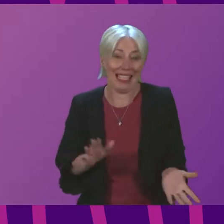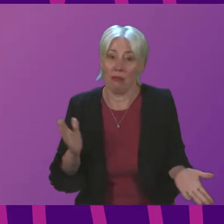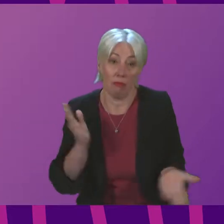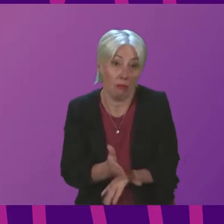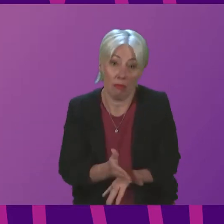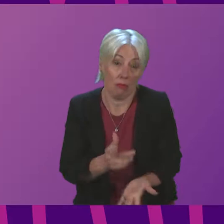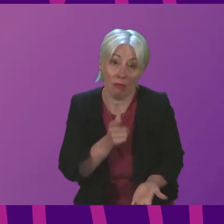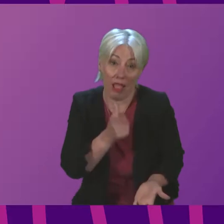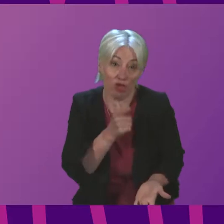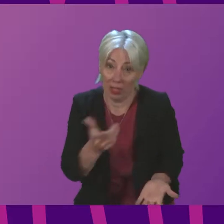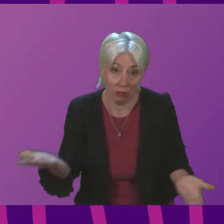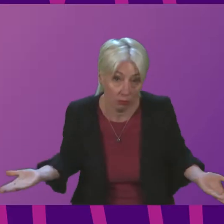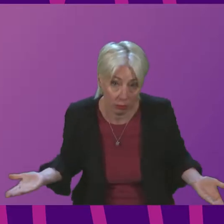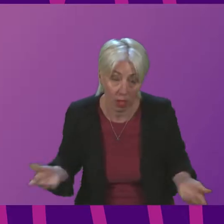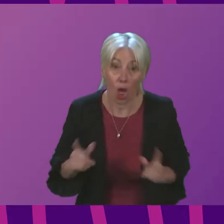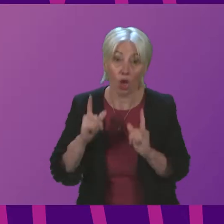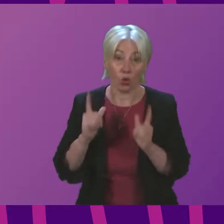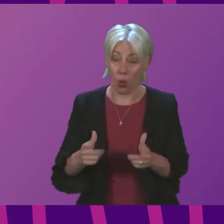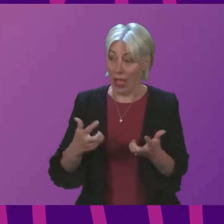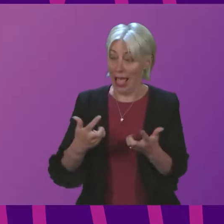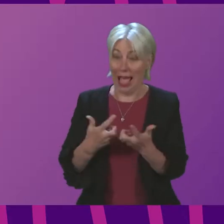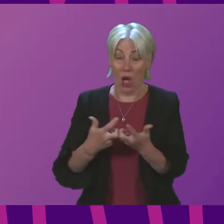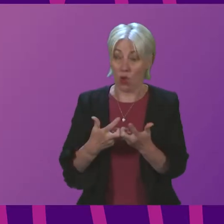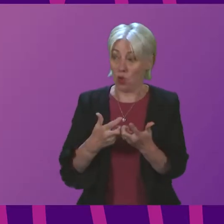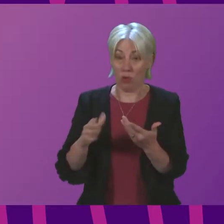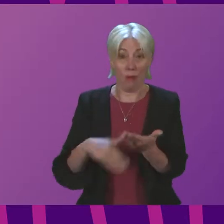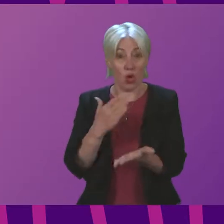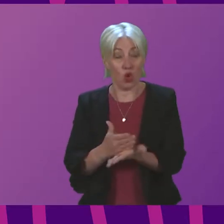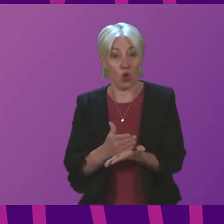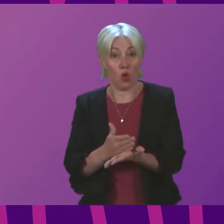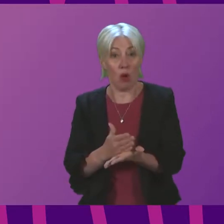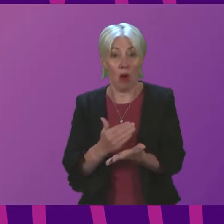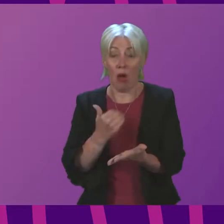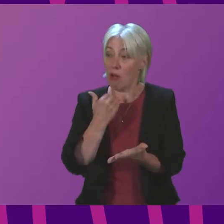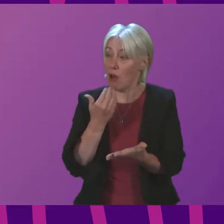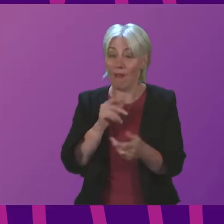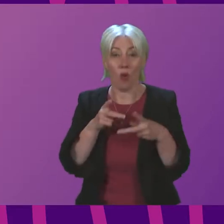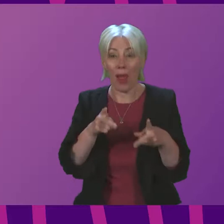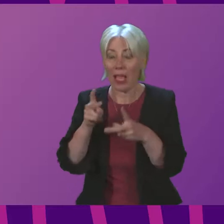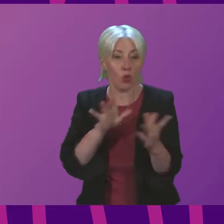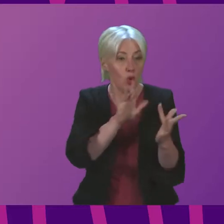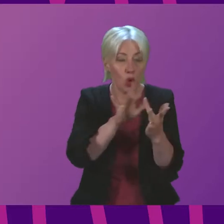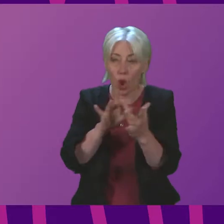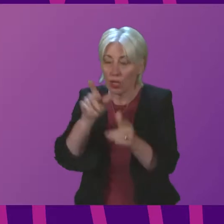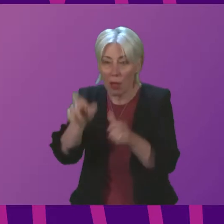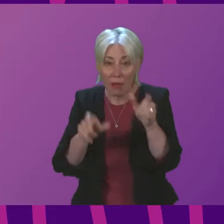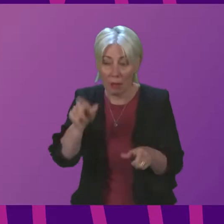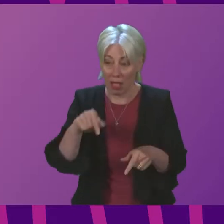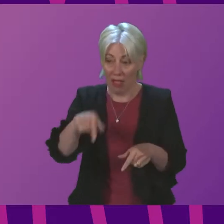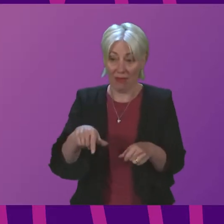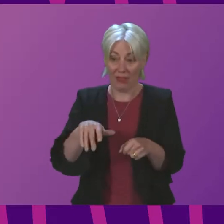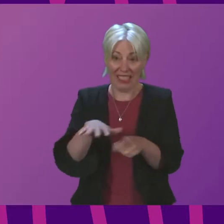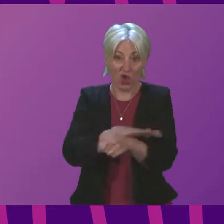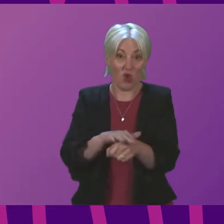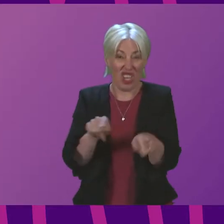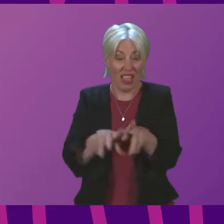and therefore the means of ensuring that we have adequate contact mechanisms in place in times of difficulty of this